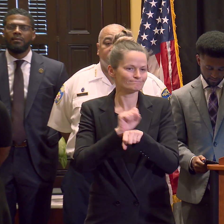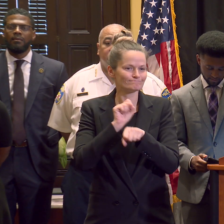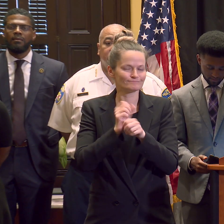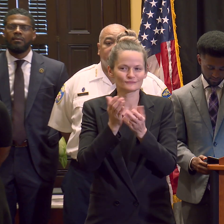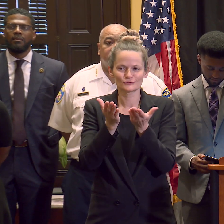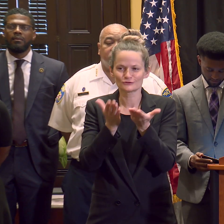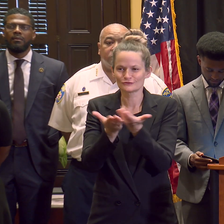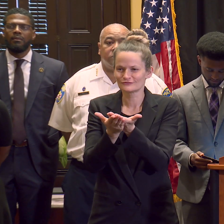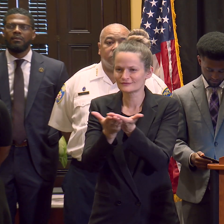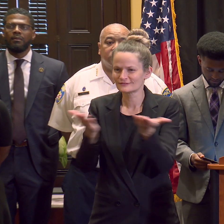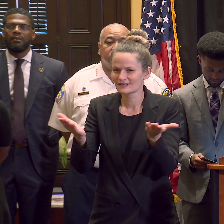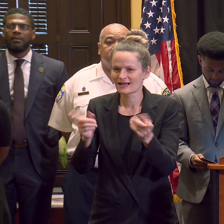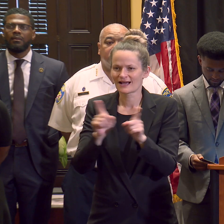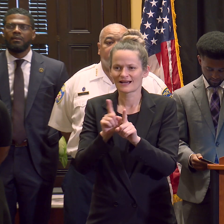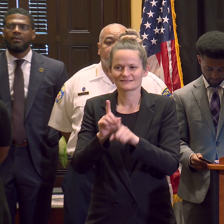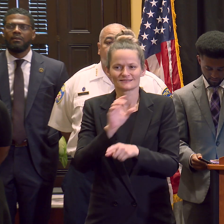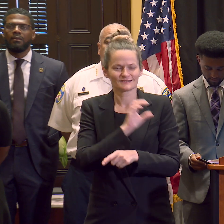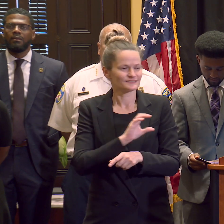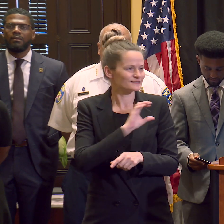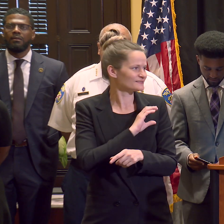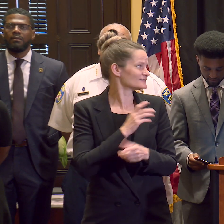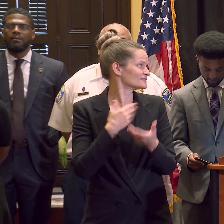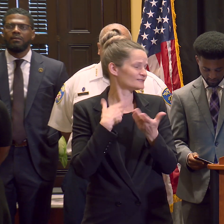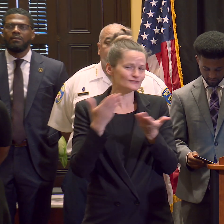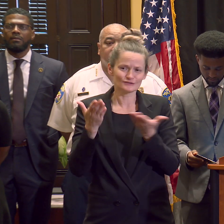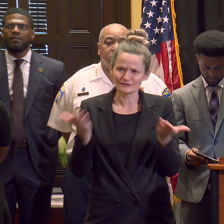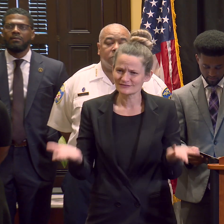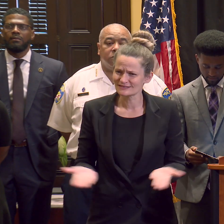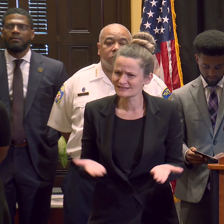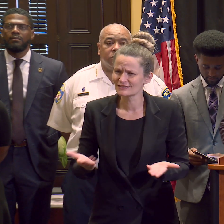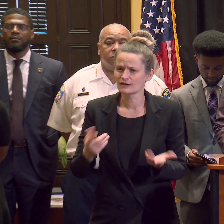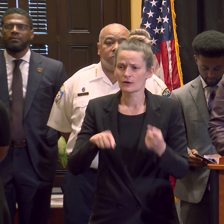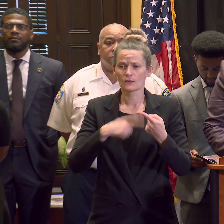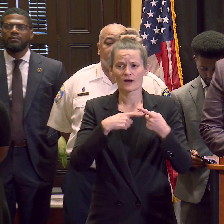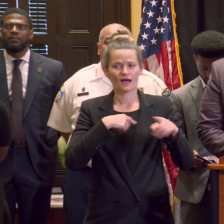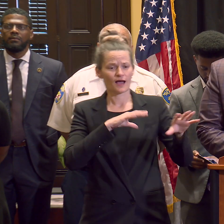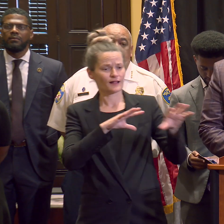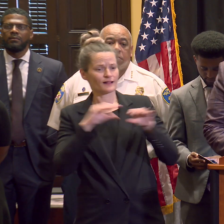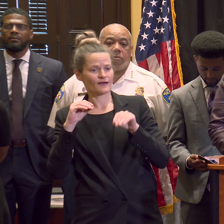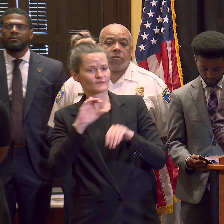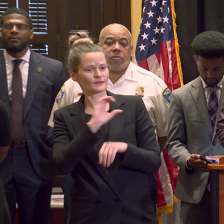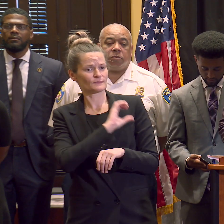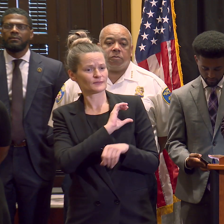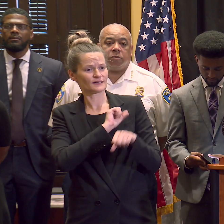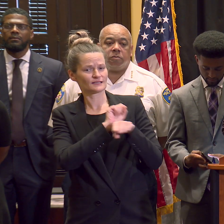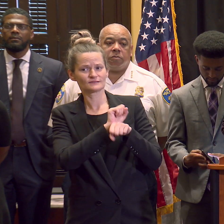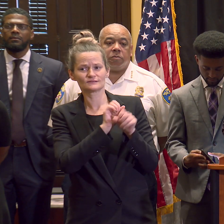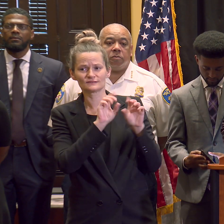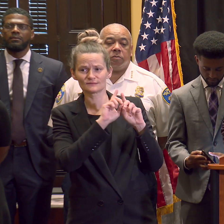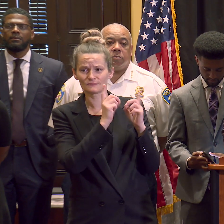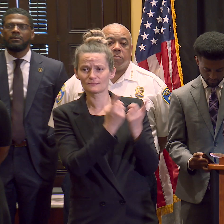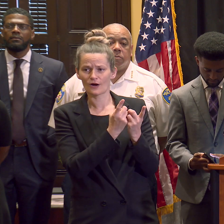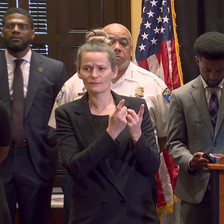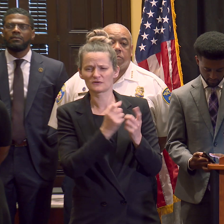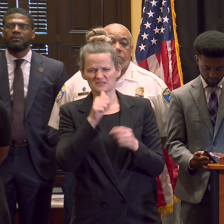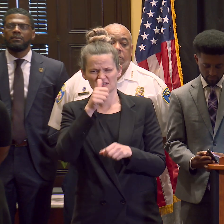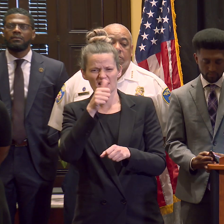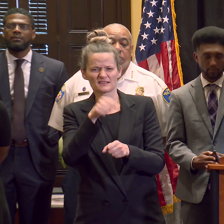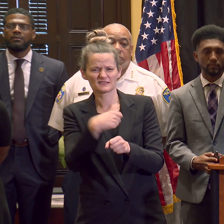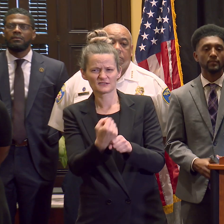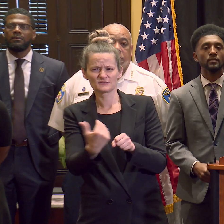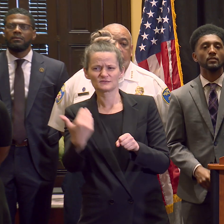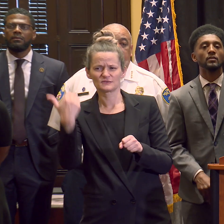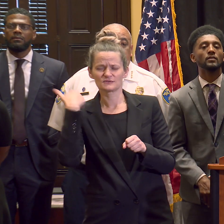the citizens. When I left the police department a decade ago, I felt that there was unfinished business,